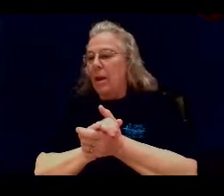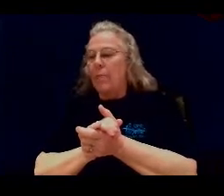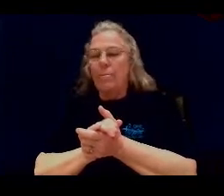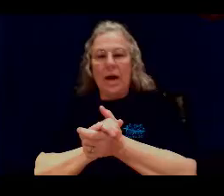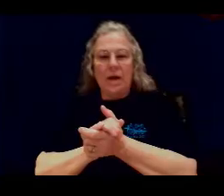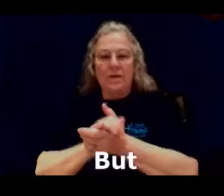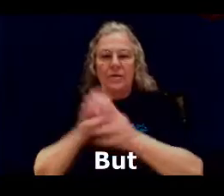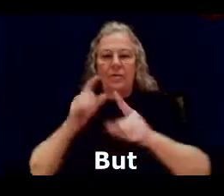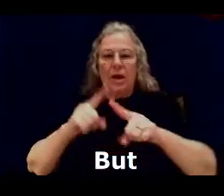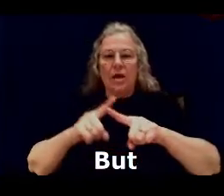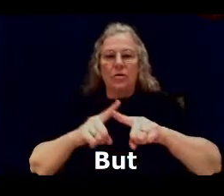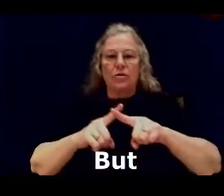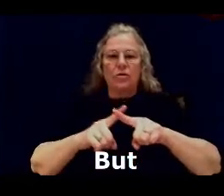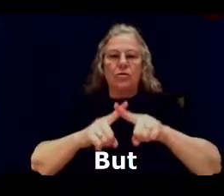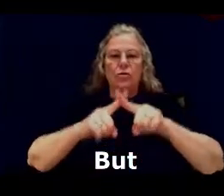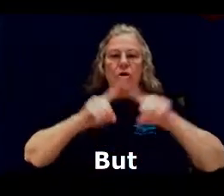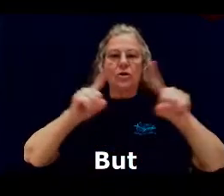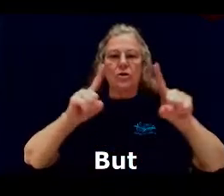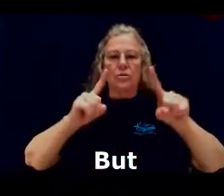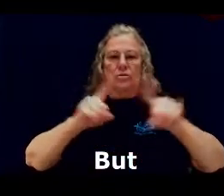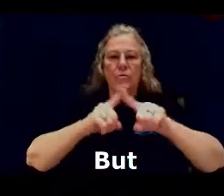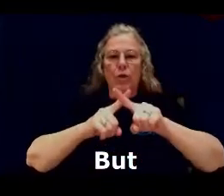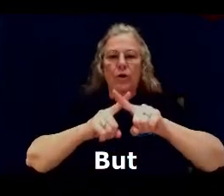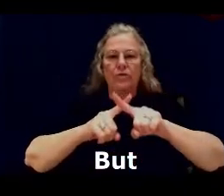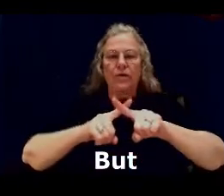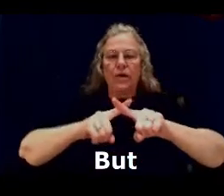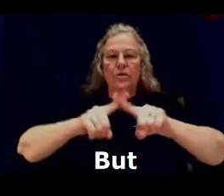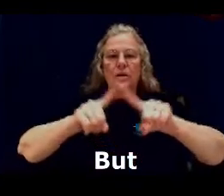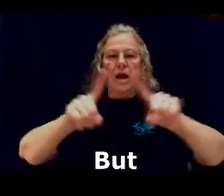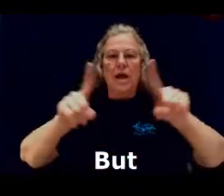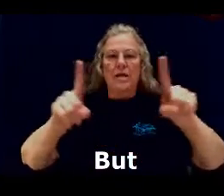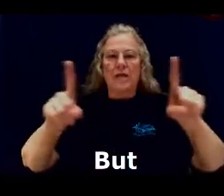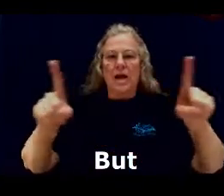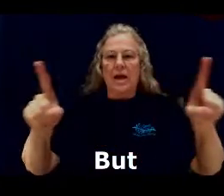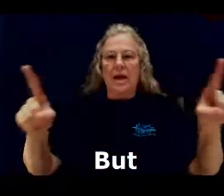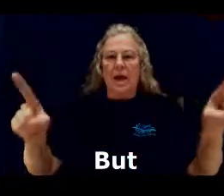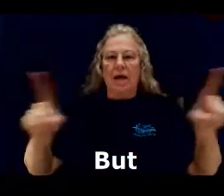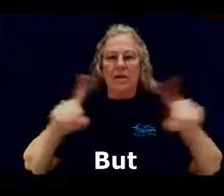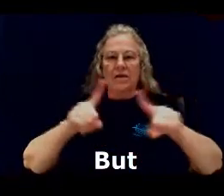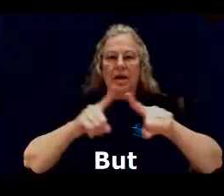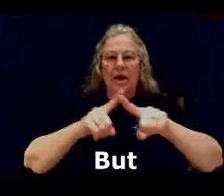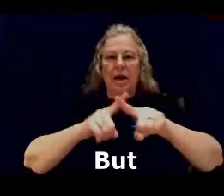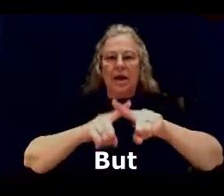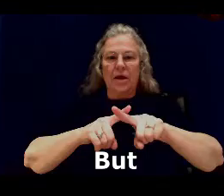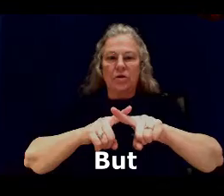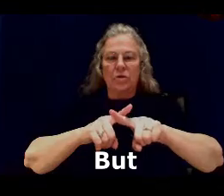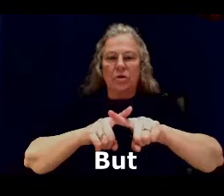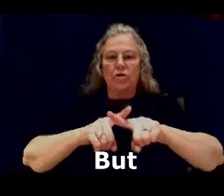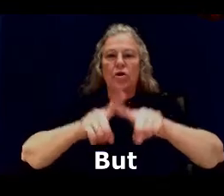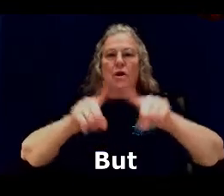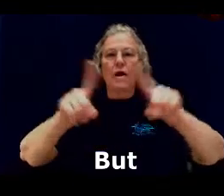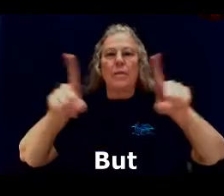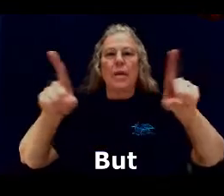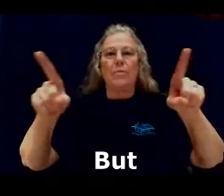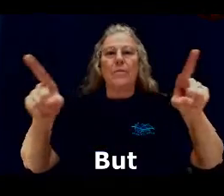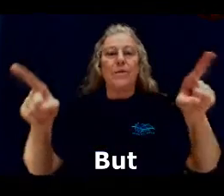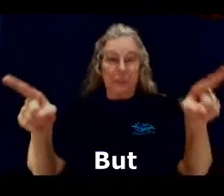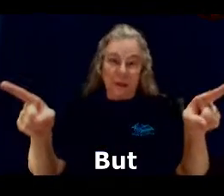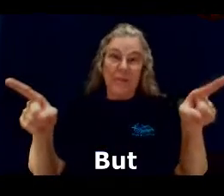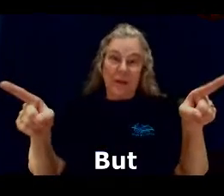But. Cross your pointer fingers and take it out. It's like, here's what you're talking about, but there's something